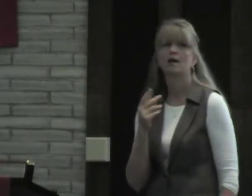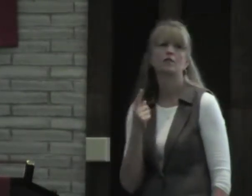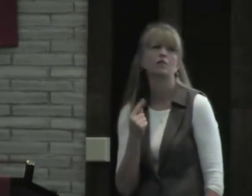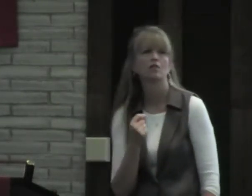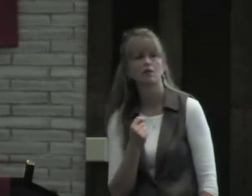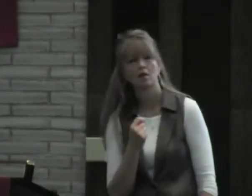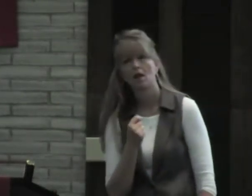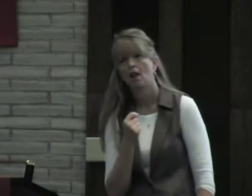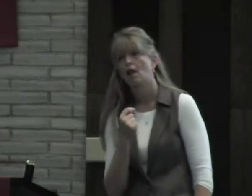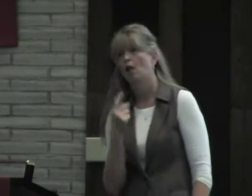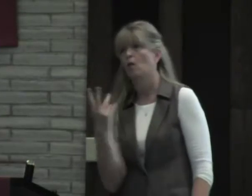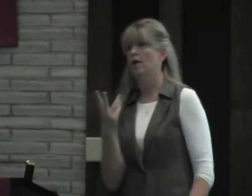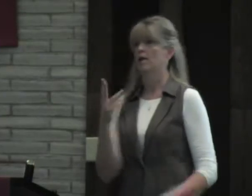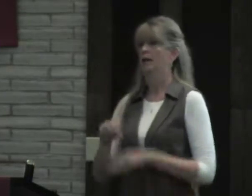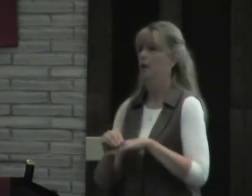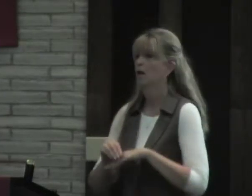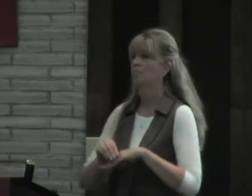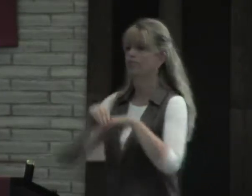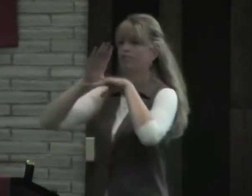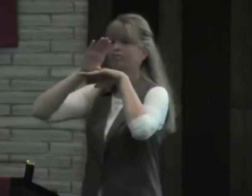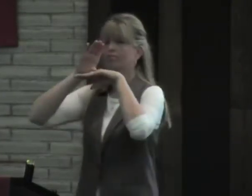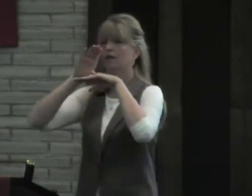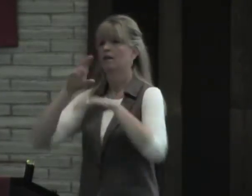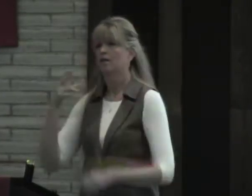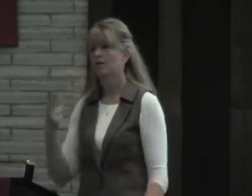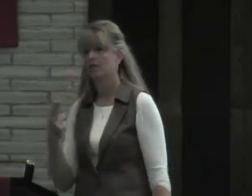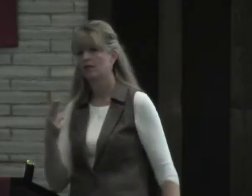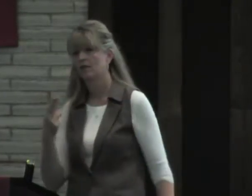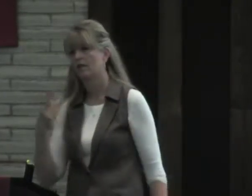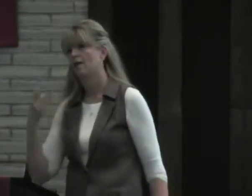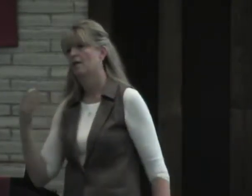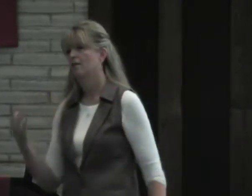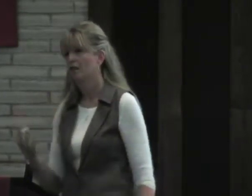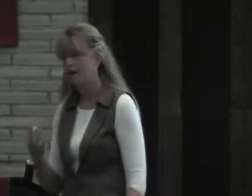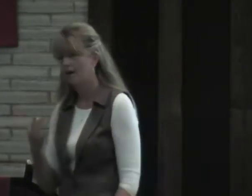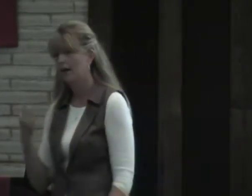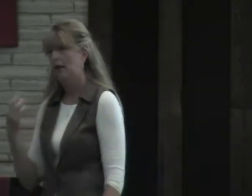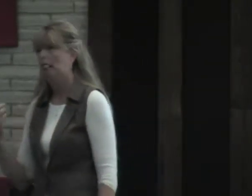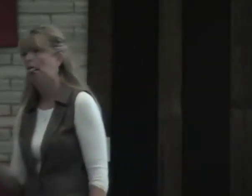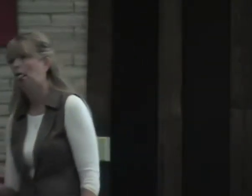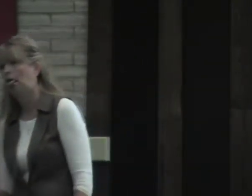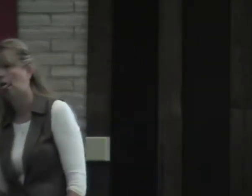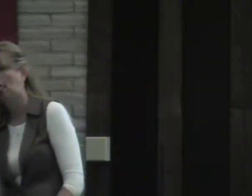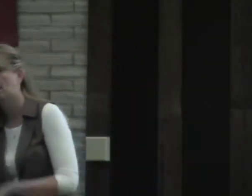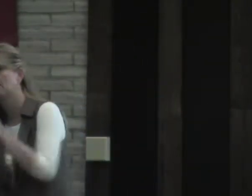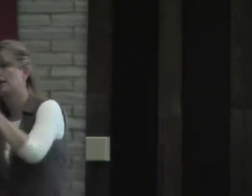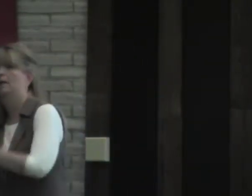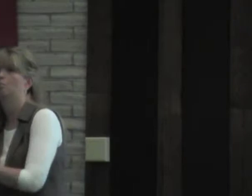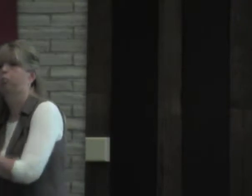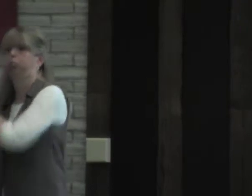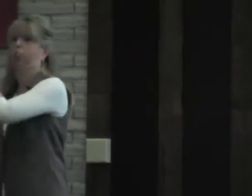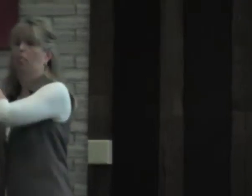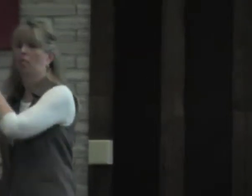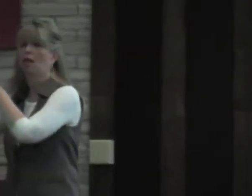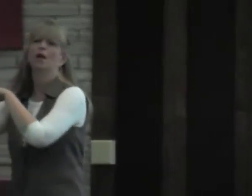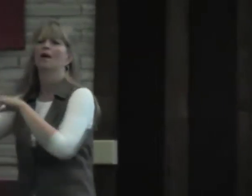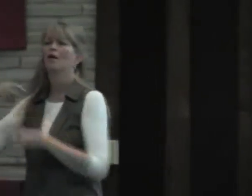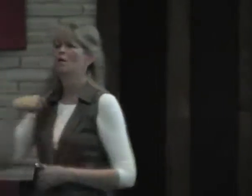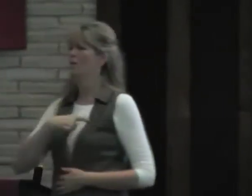charged on Monday, Tuesday, Wednesday, Thursday, Friday, Saturday. So then you've to